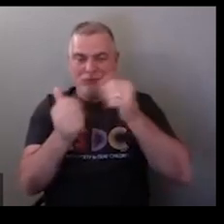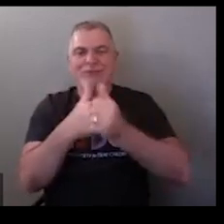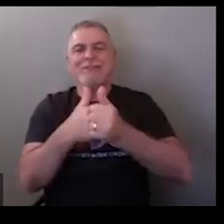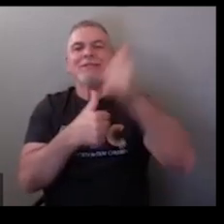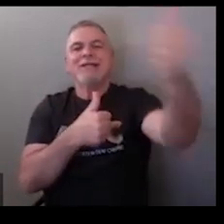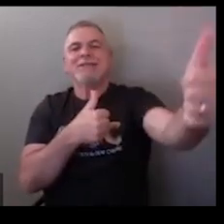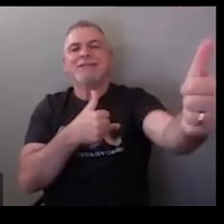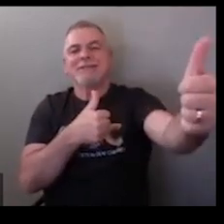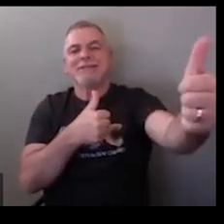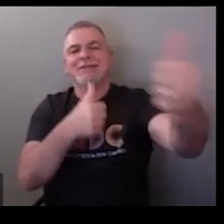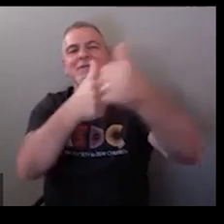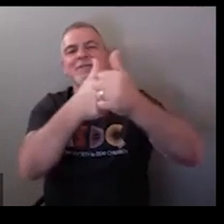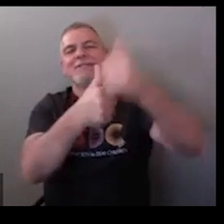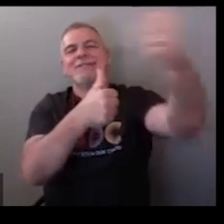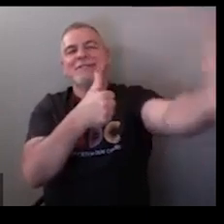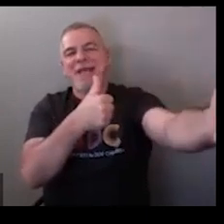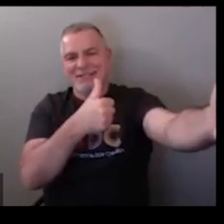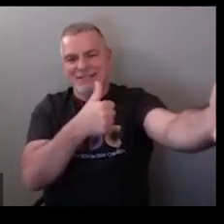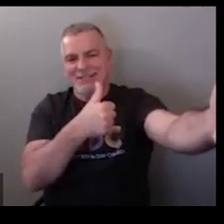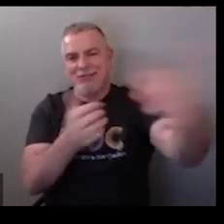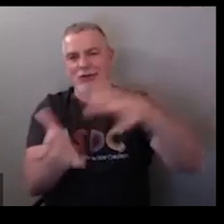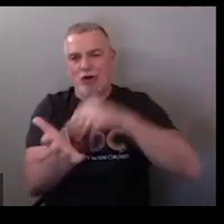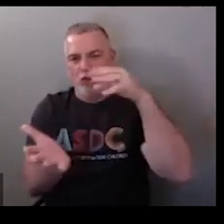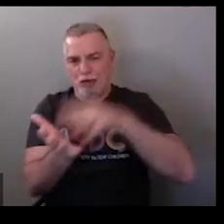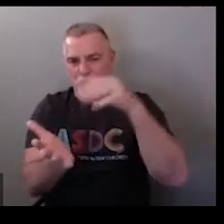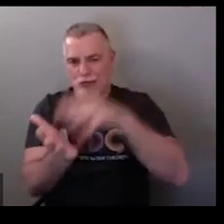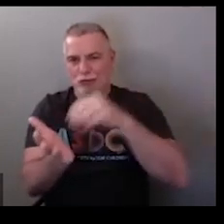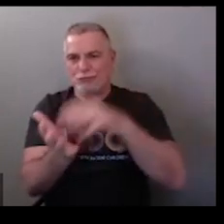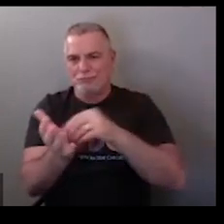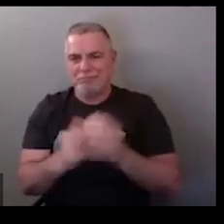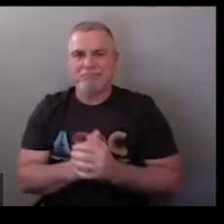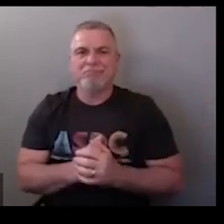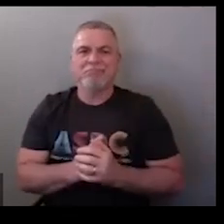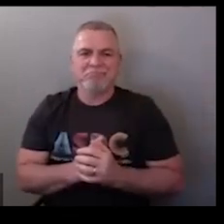or remote learning so remote learning